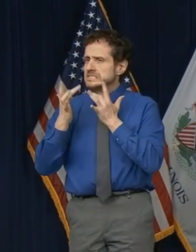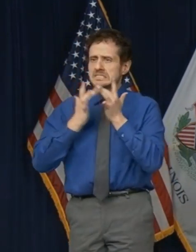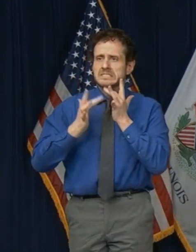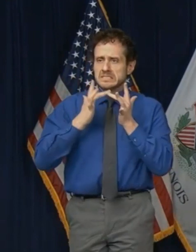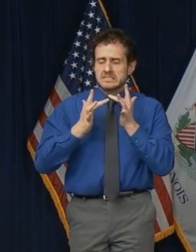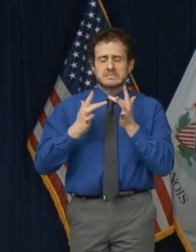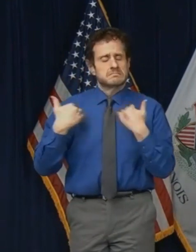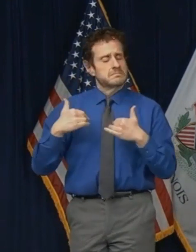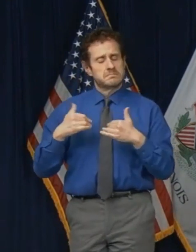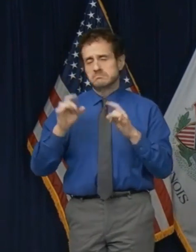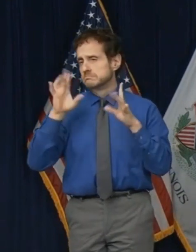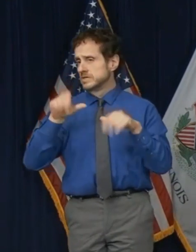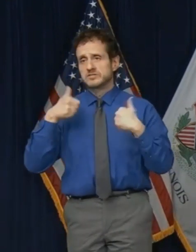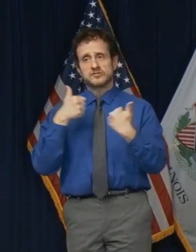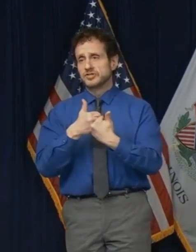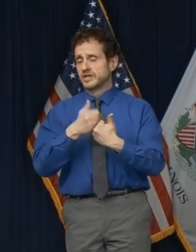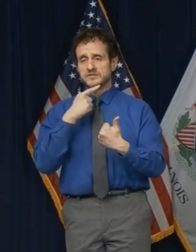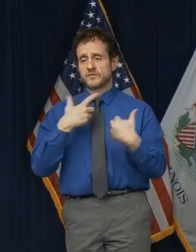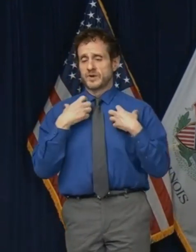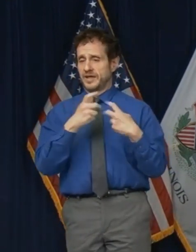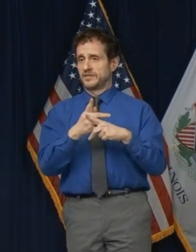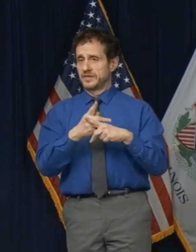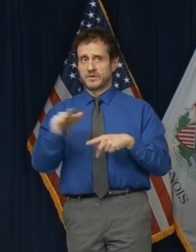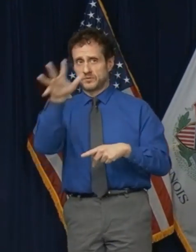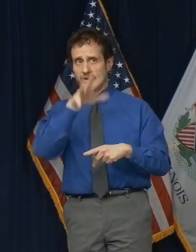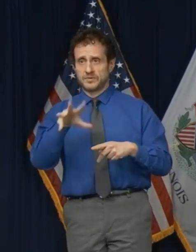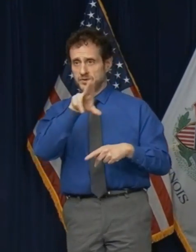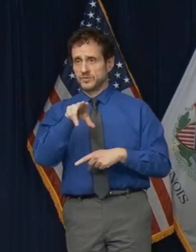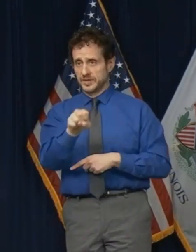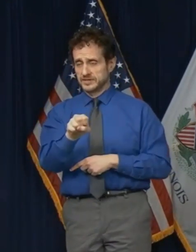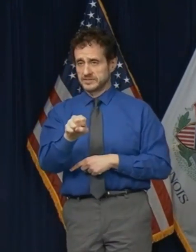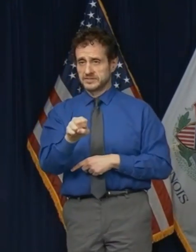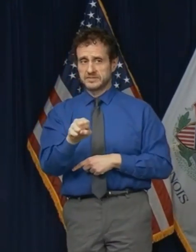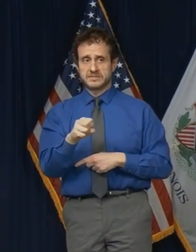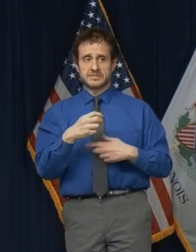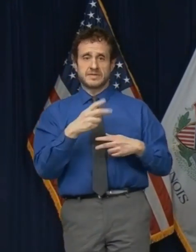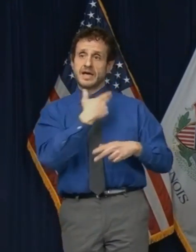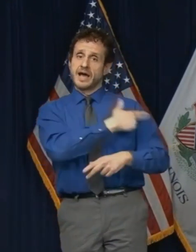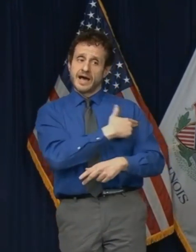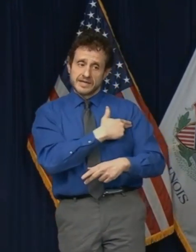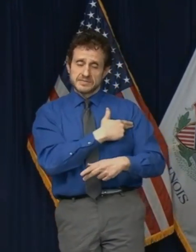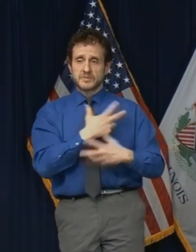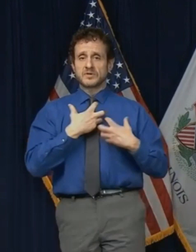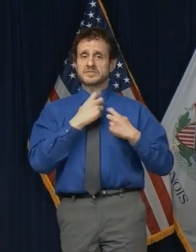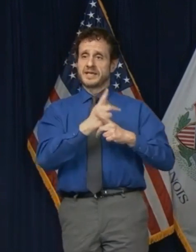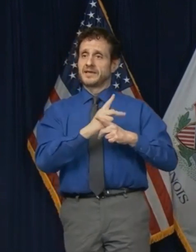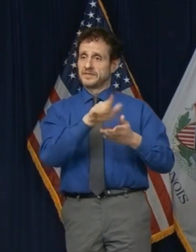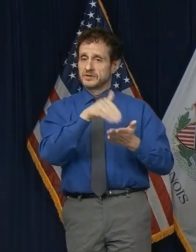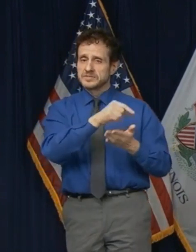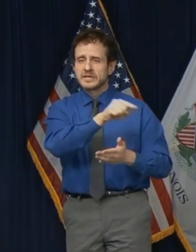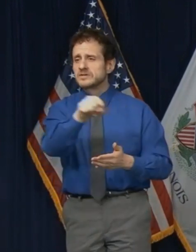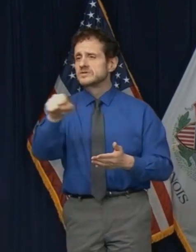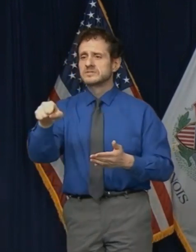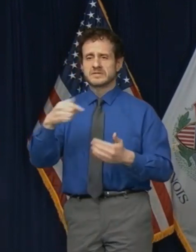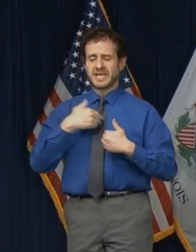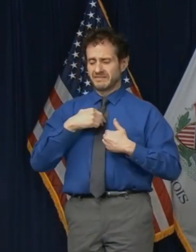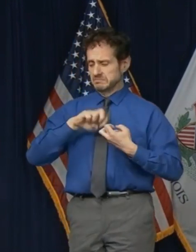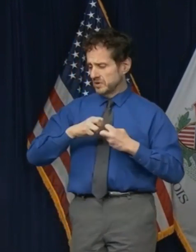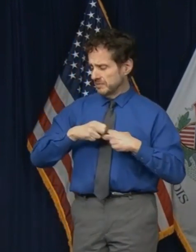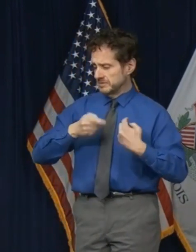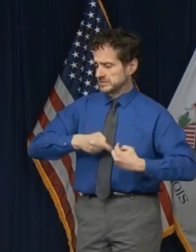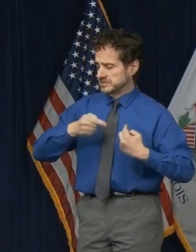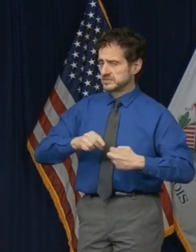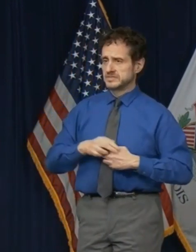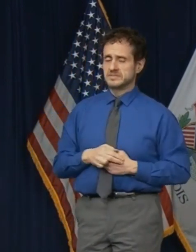to the U.S. healthcare system, and healthcare facilities are having difficulty. Because of this shortage,